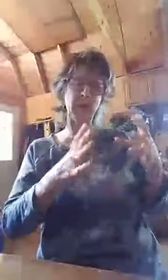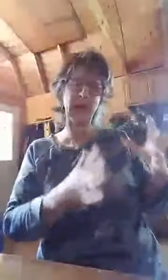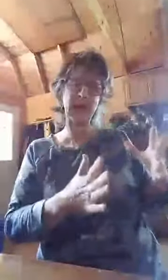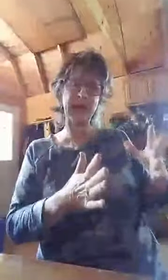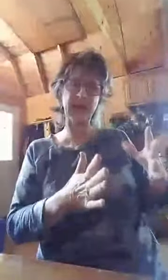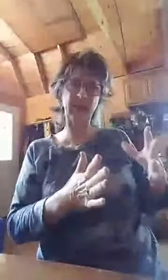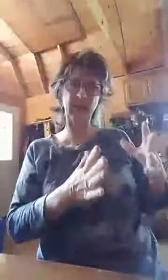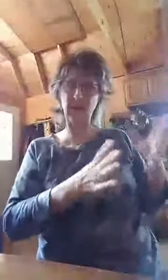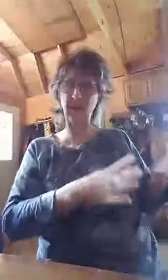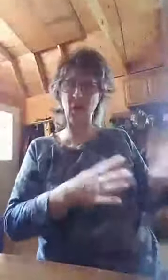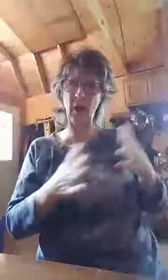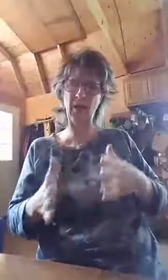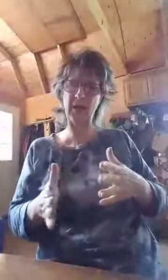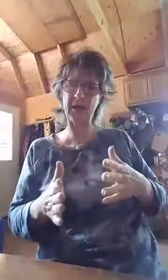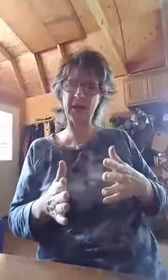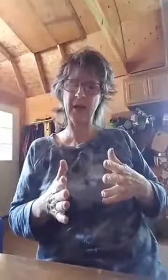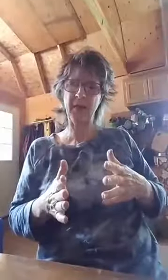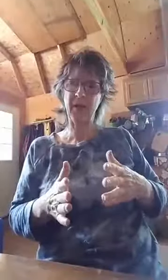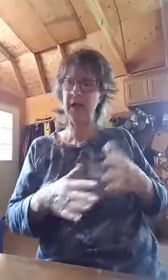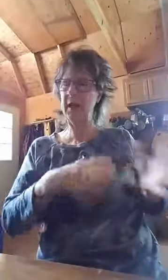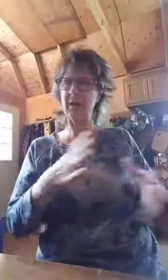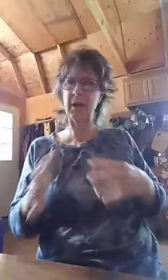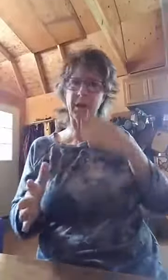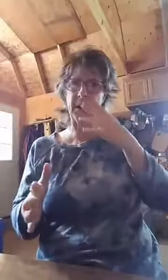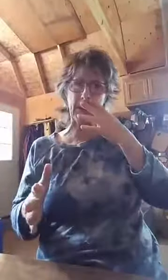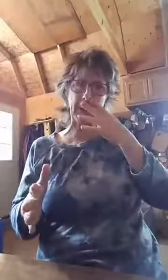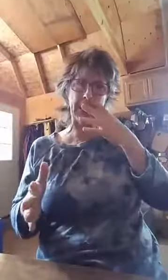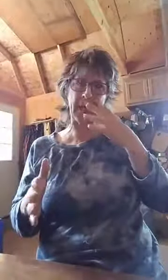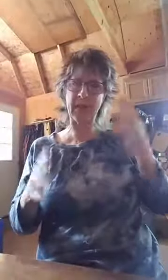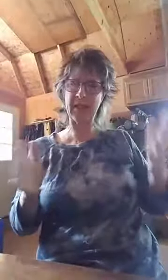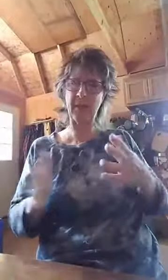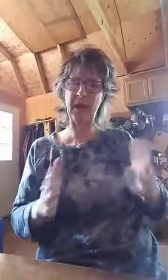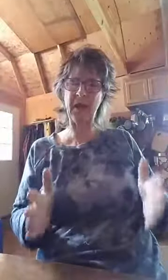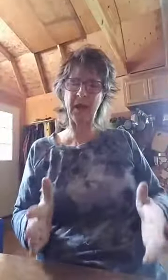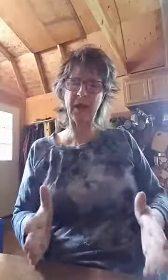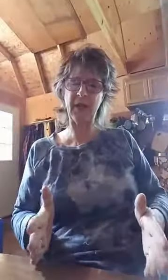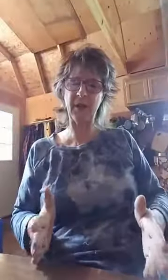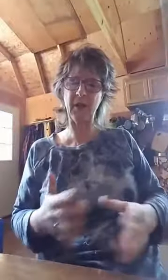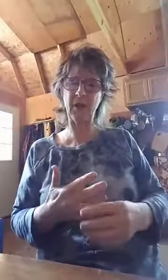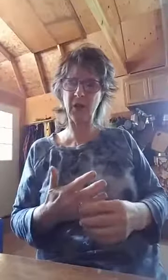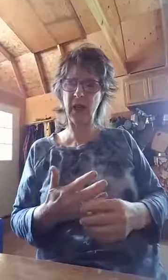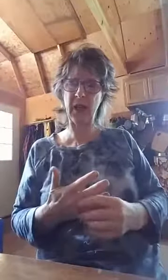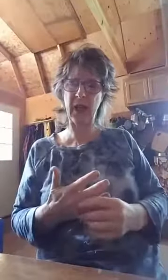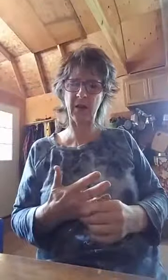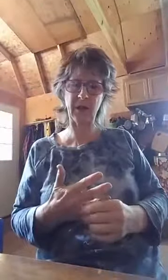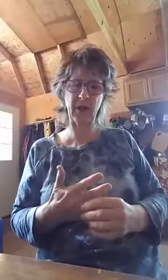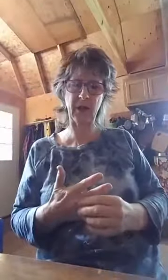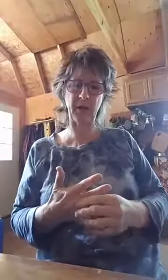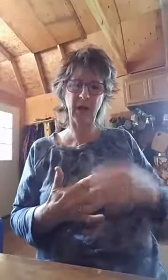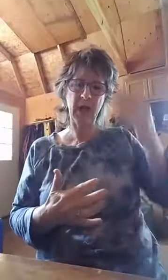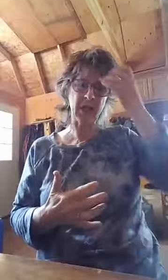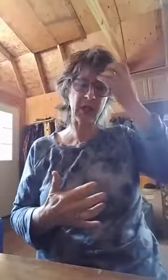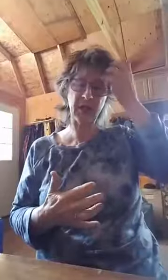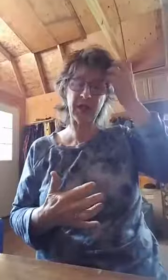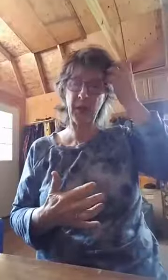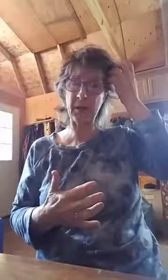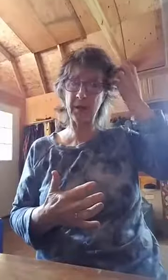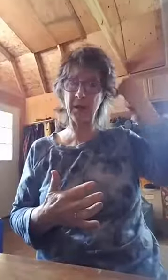of destiny written for all of us. And I don't want to really go into that and explain that right here, but you can check out, um, Terry Spencer,